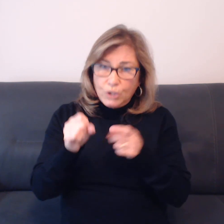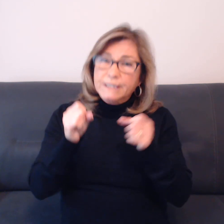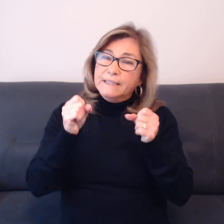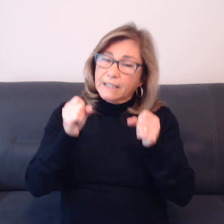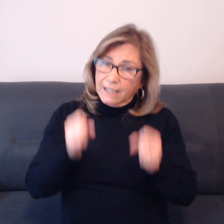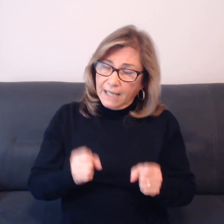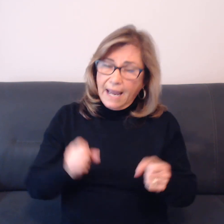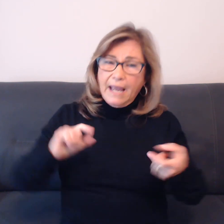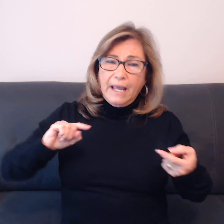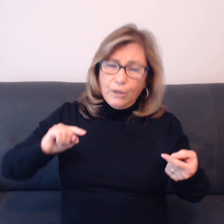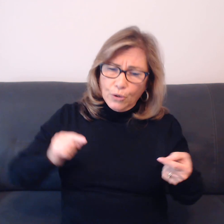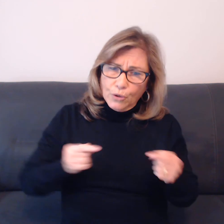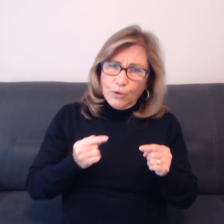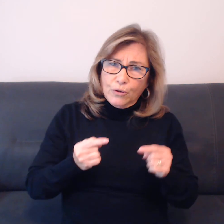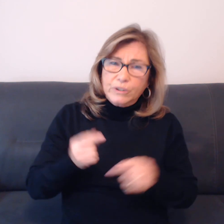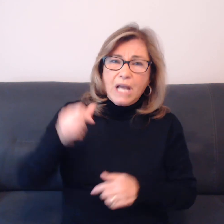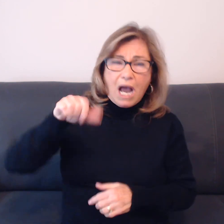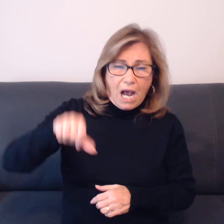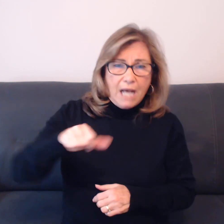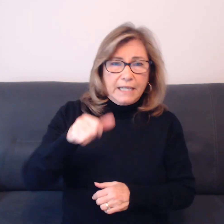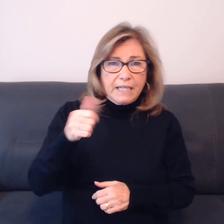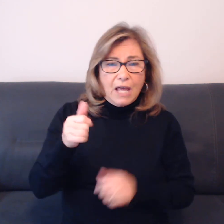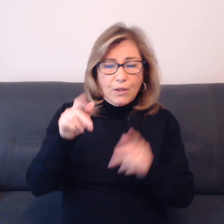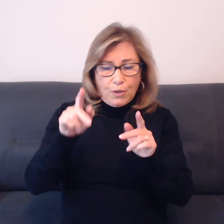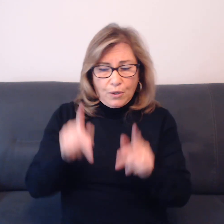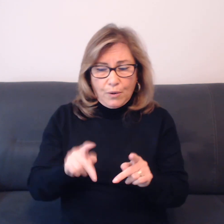another person's feelings.